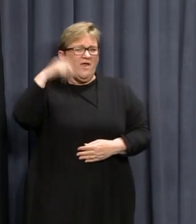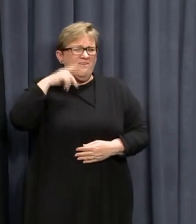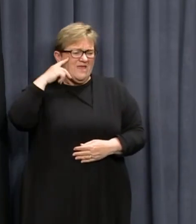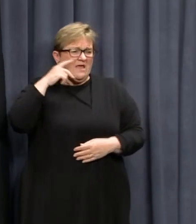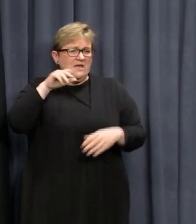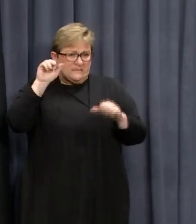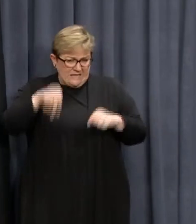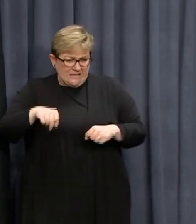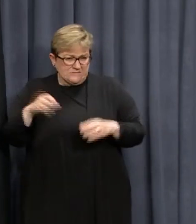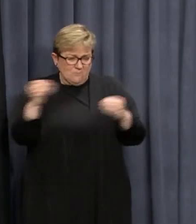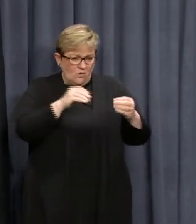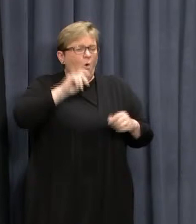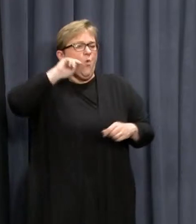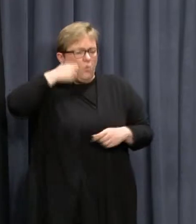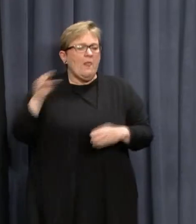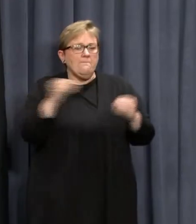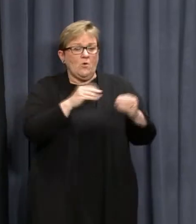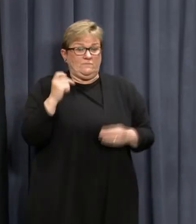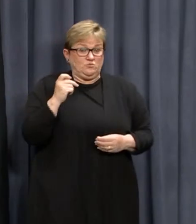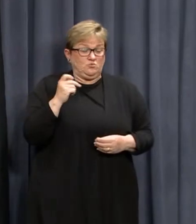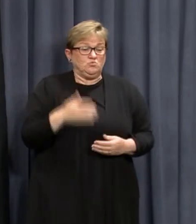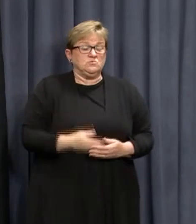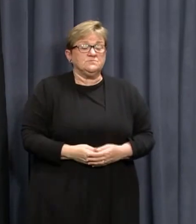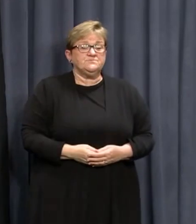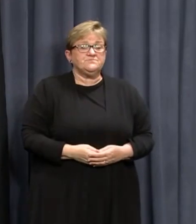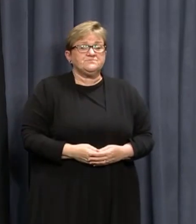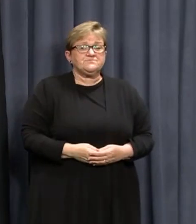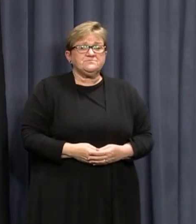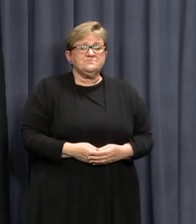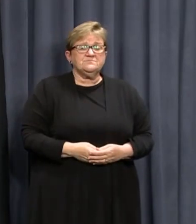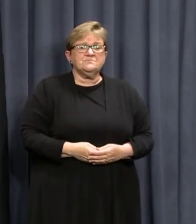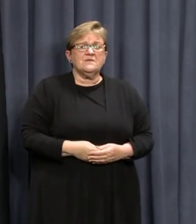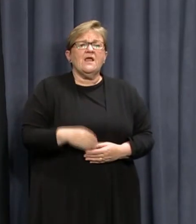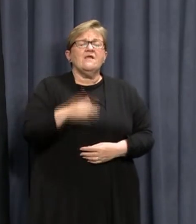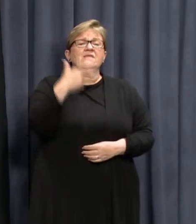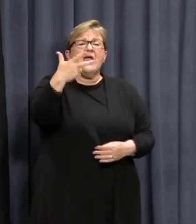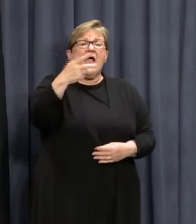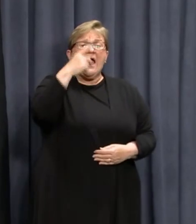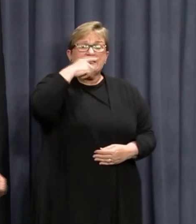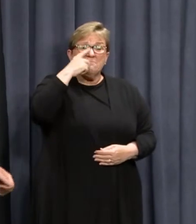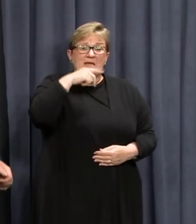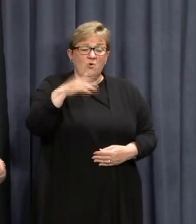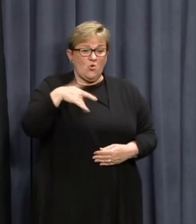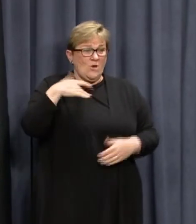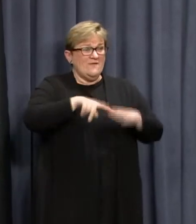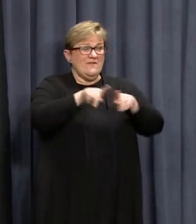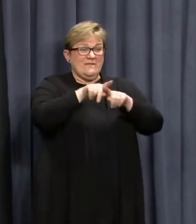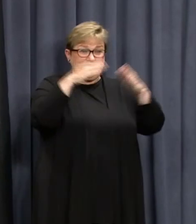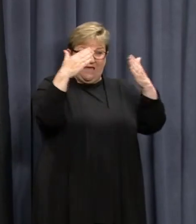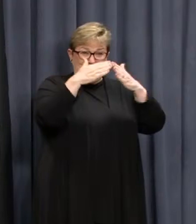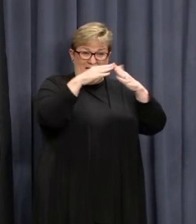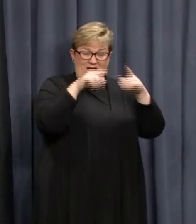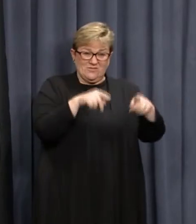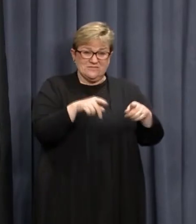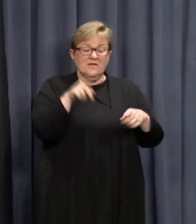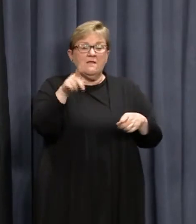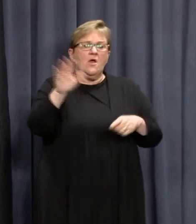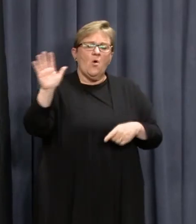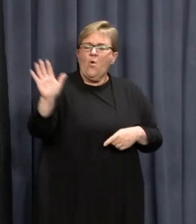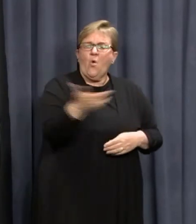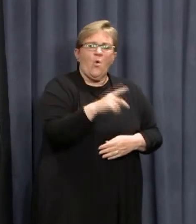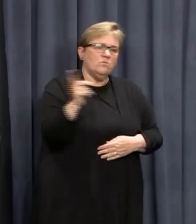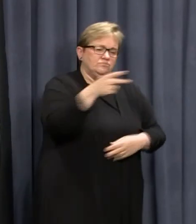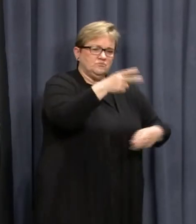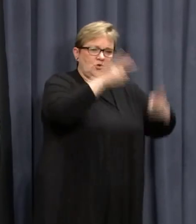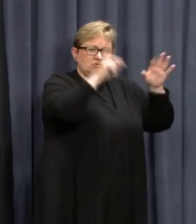They've either been moved or are being moved as we speak. So the eight people who are living in the house in question are all going